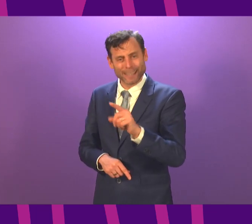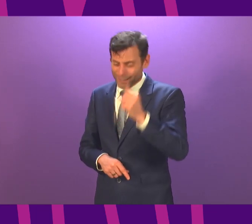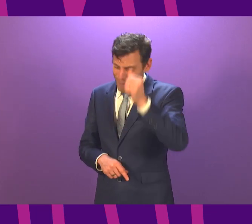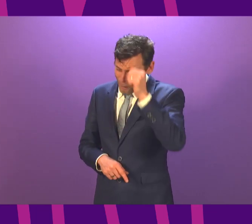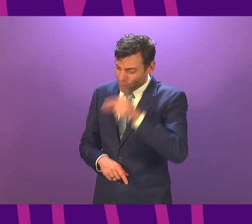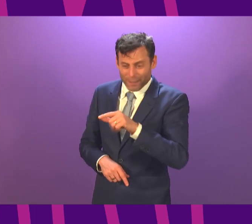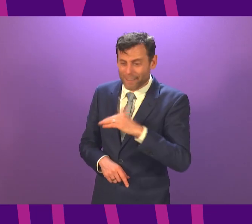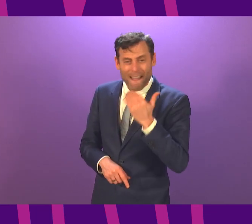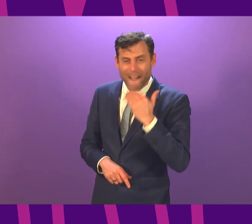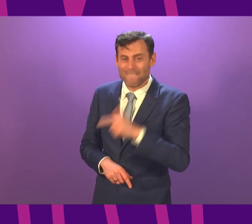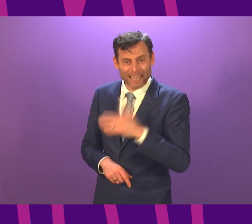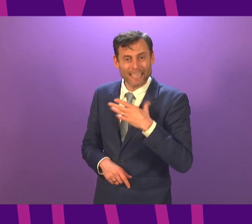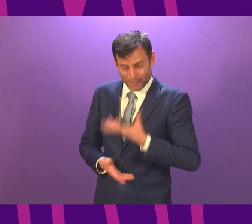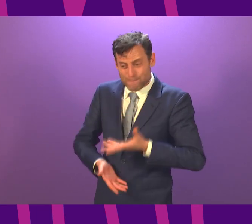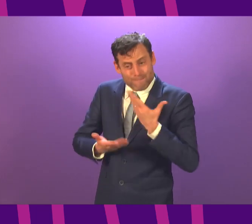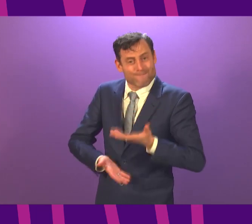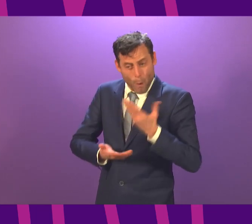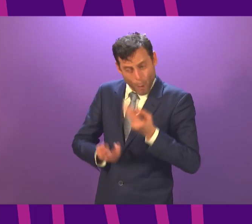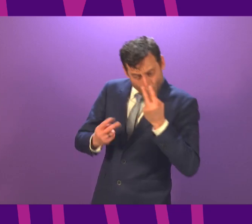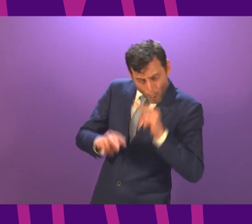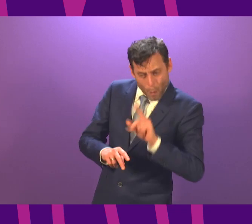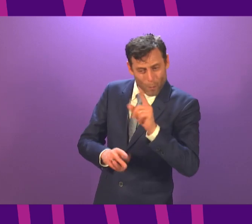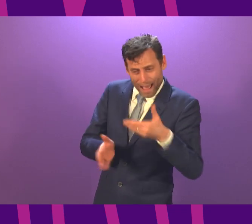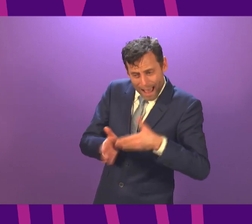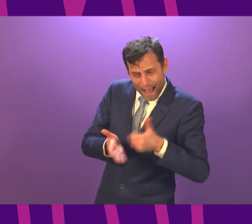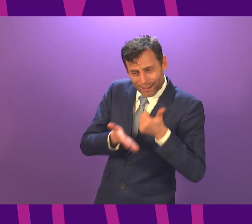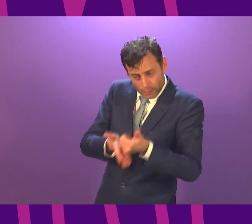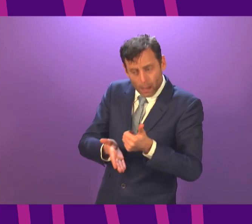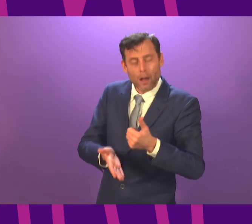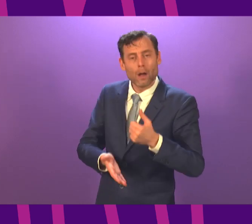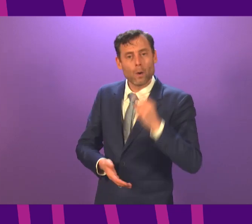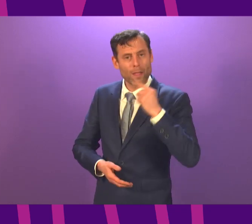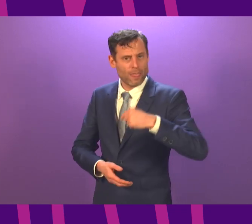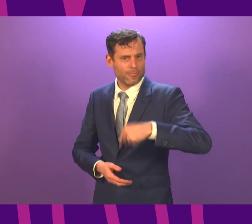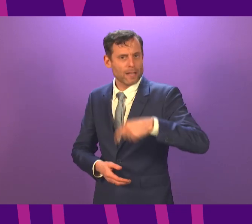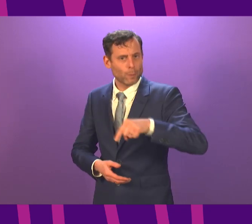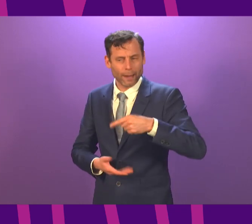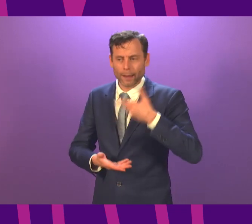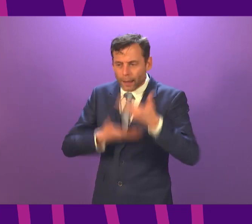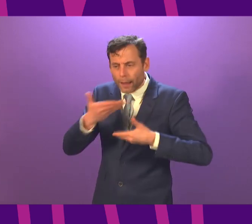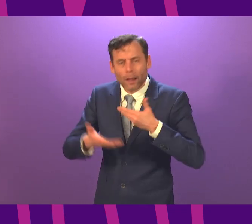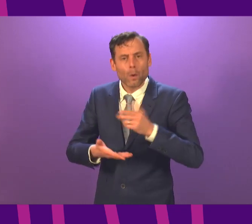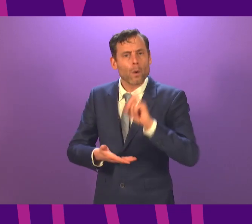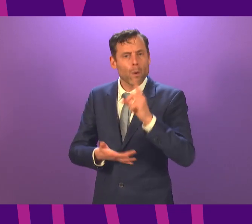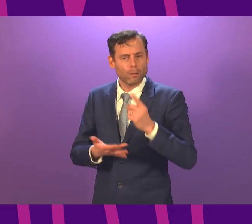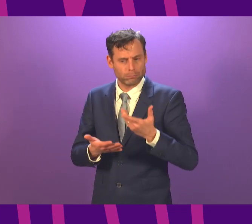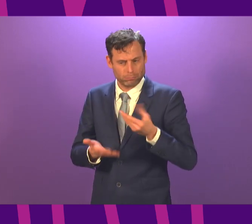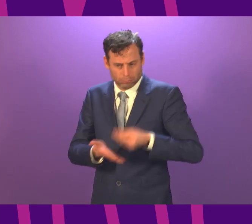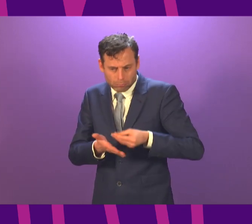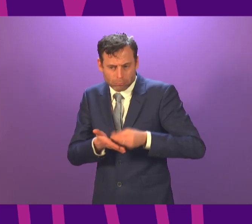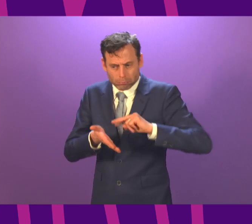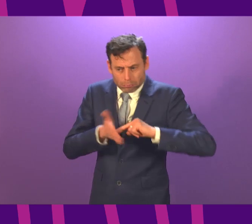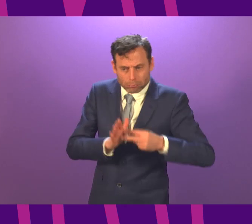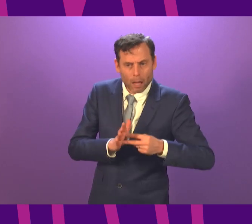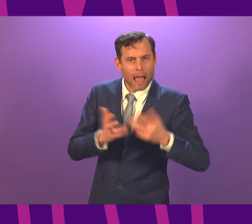are doing. I indicated in my statement that later this week we will set out announcements about additional resources that will cover